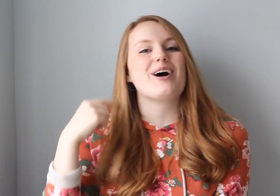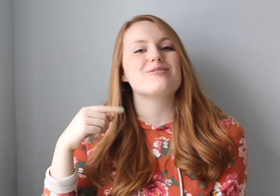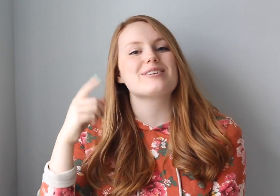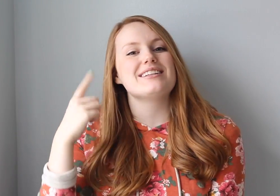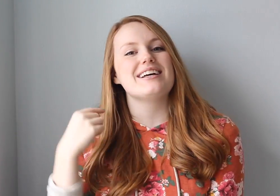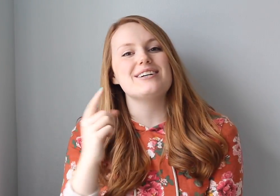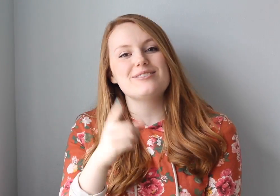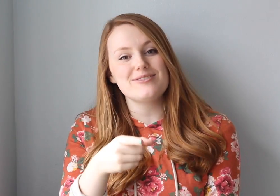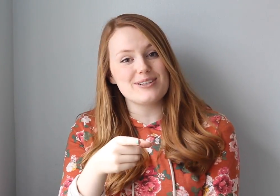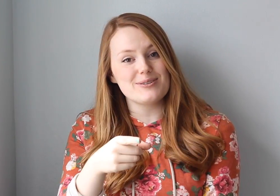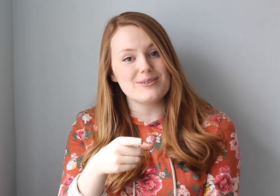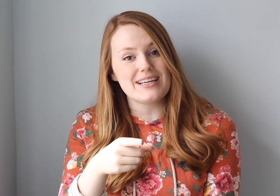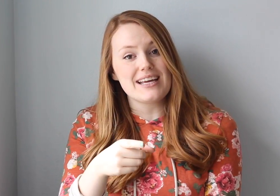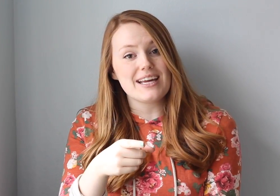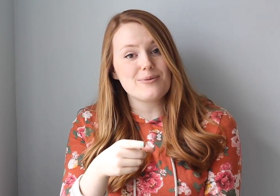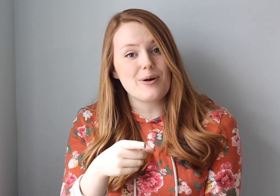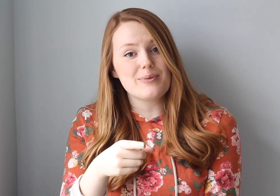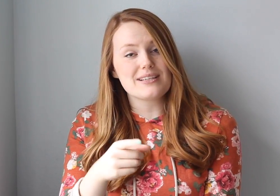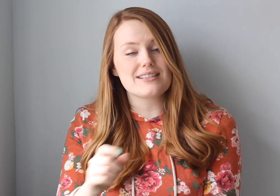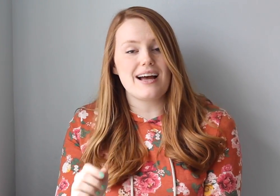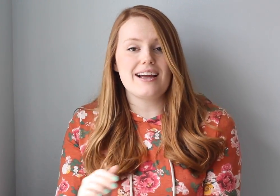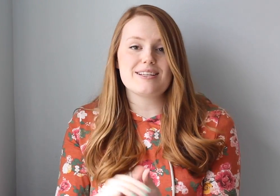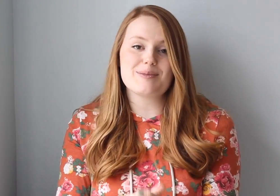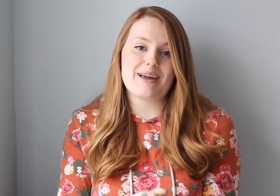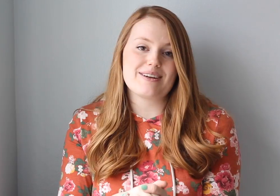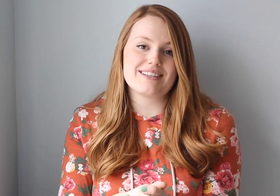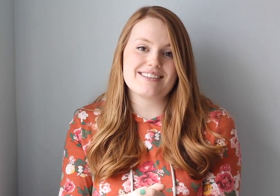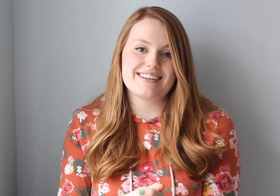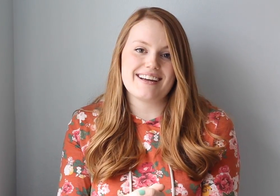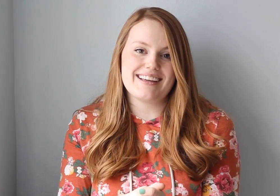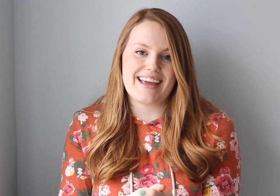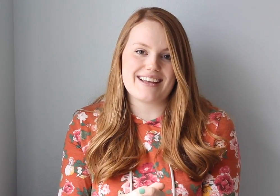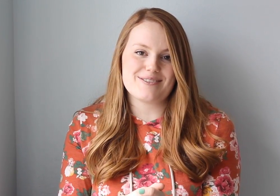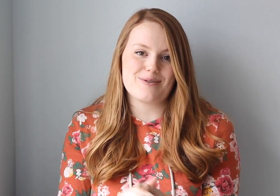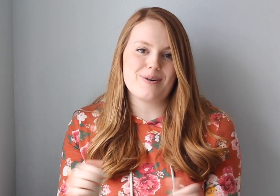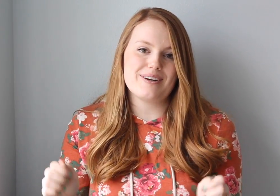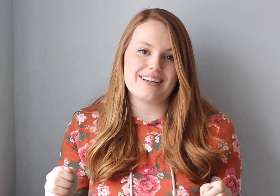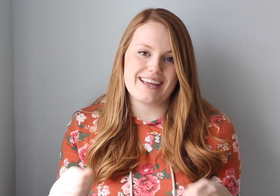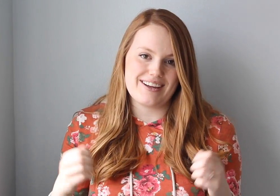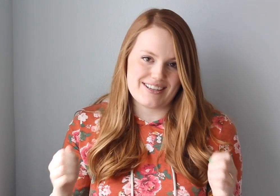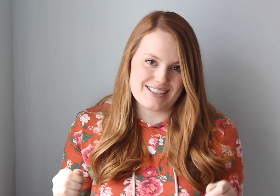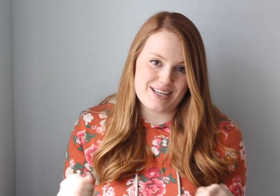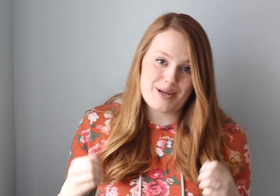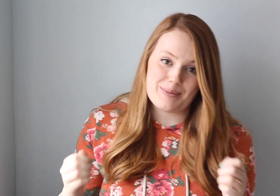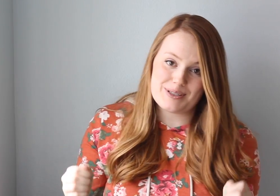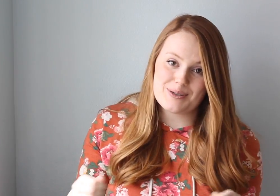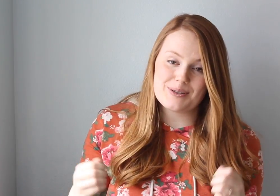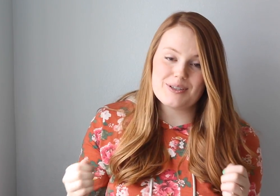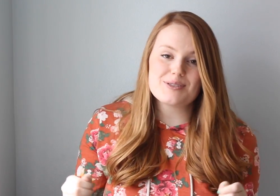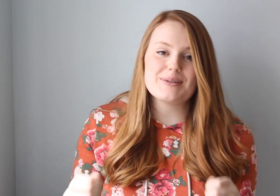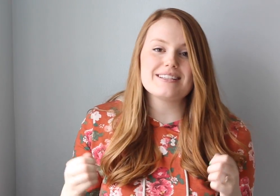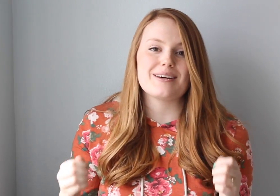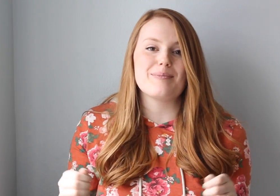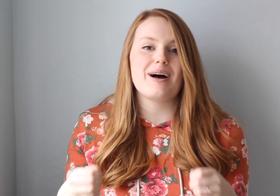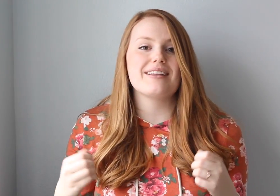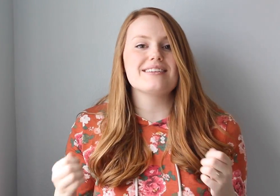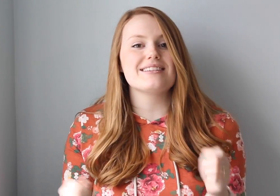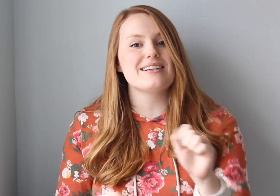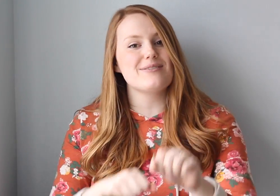all for the love of you. It won't be a stylish marriage, I can't afford a carriage, but you'll look sweet upon the seat of